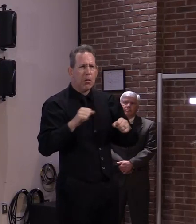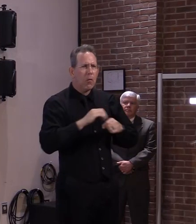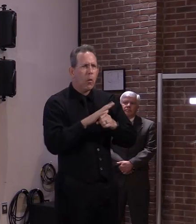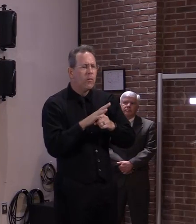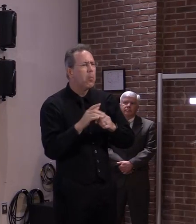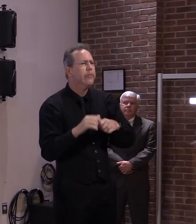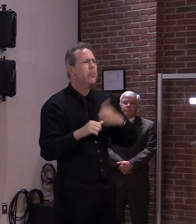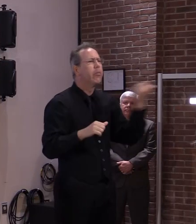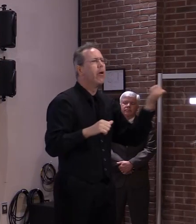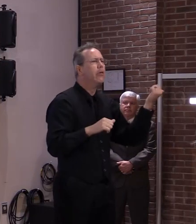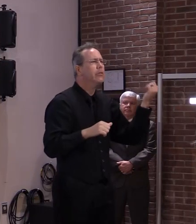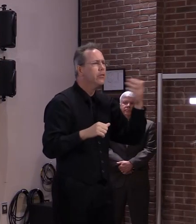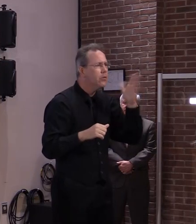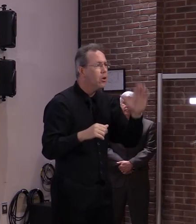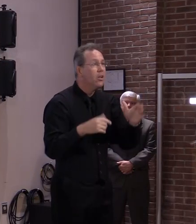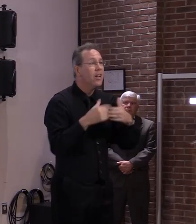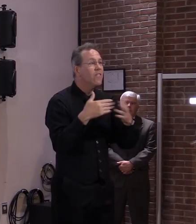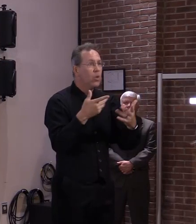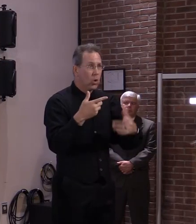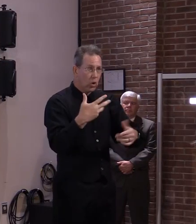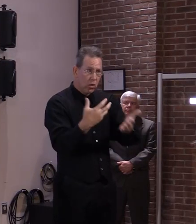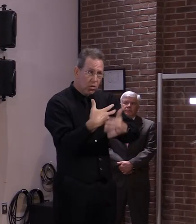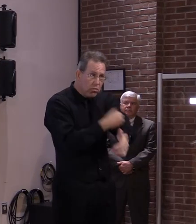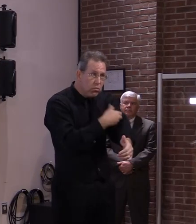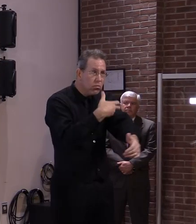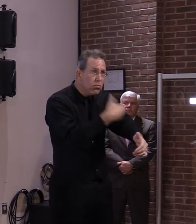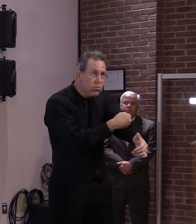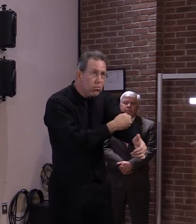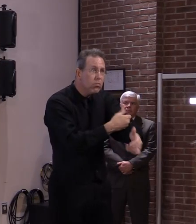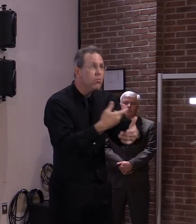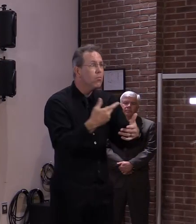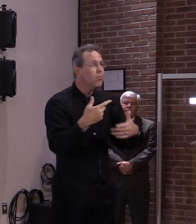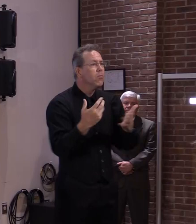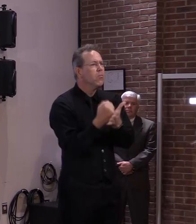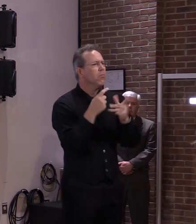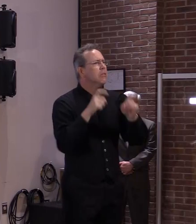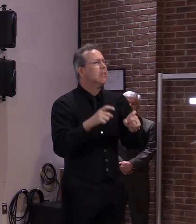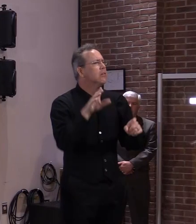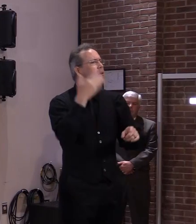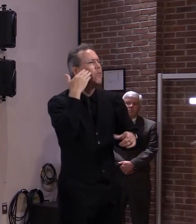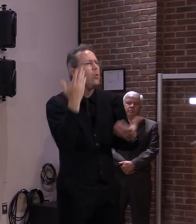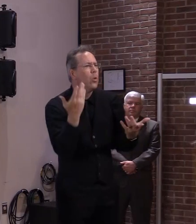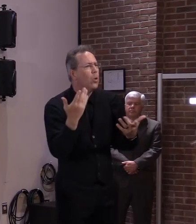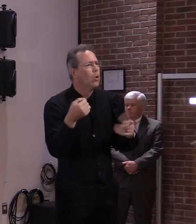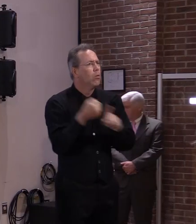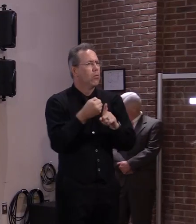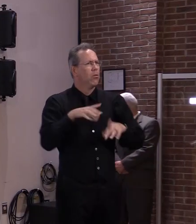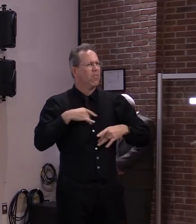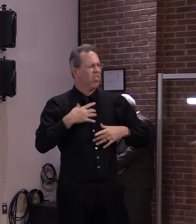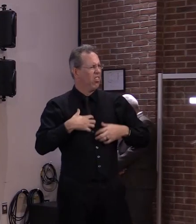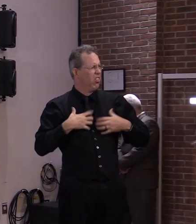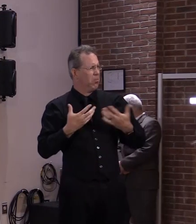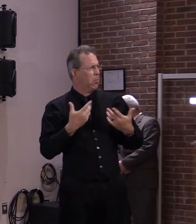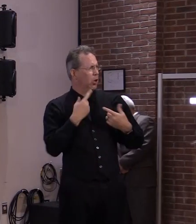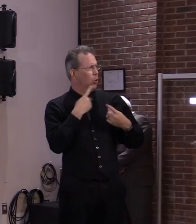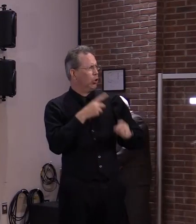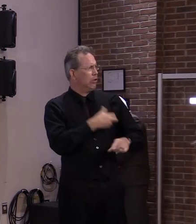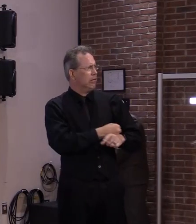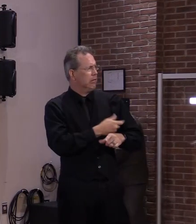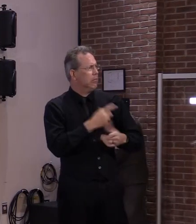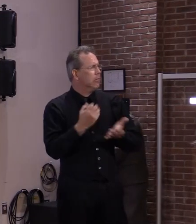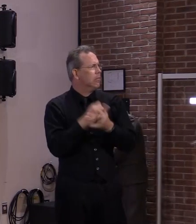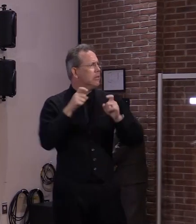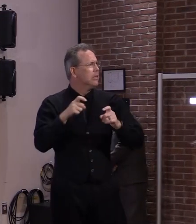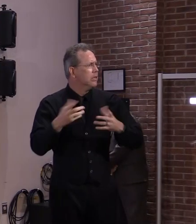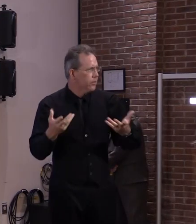in Vermont of them having a positive test is very low. You know, the number of cases that we've seen in vaccinated people,